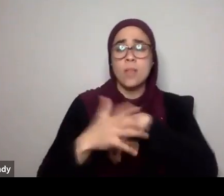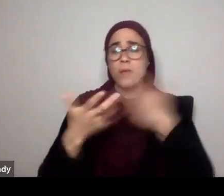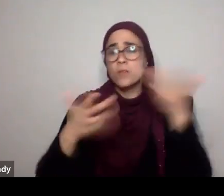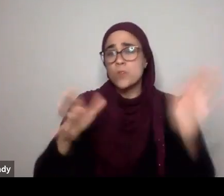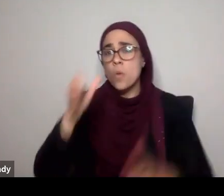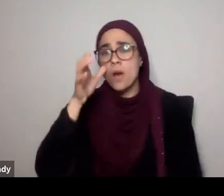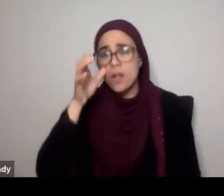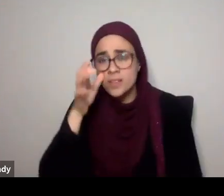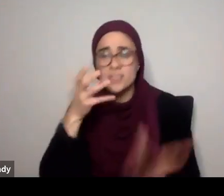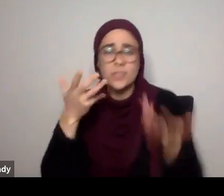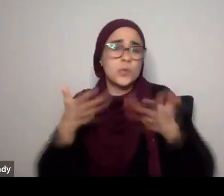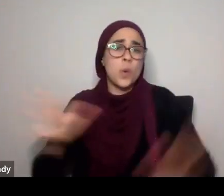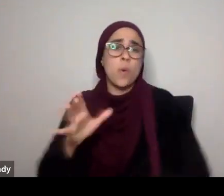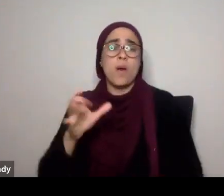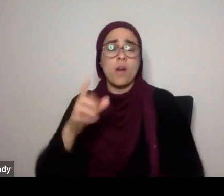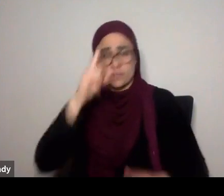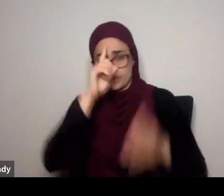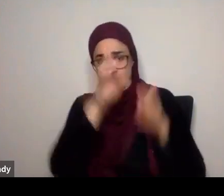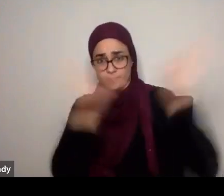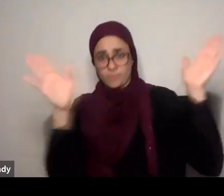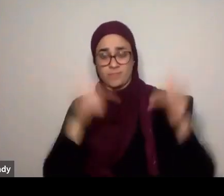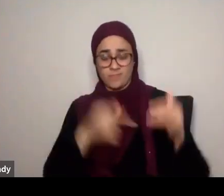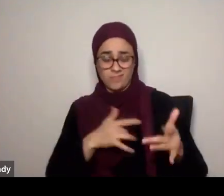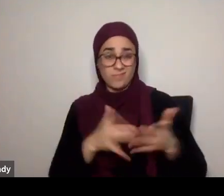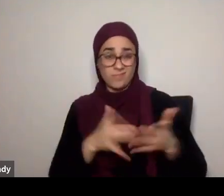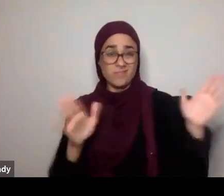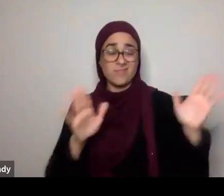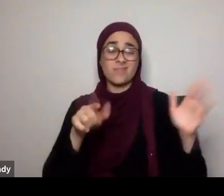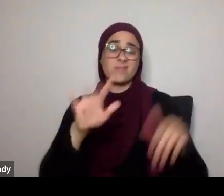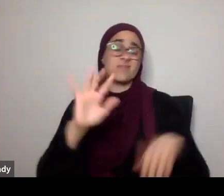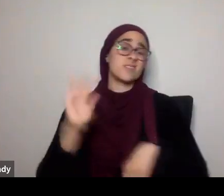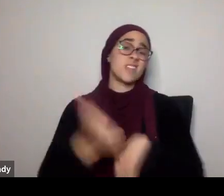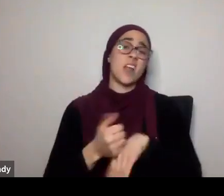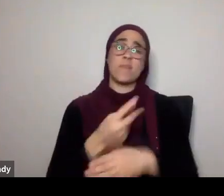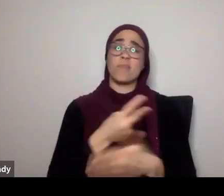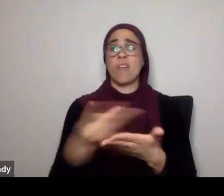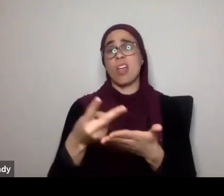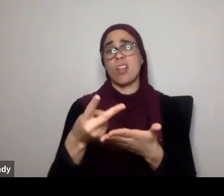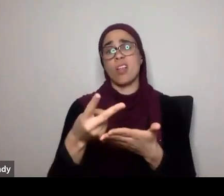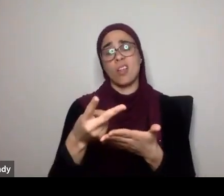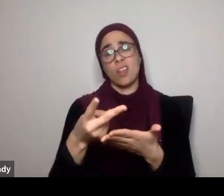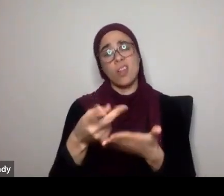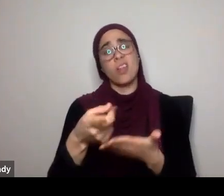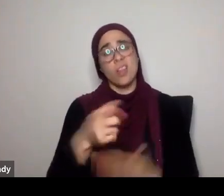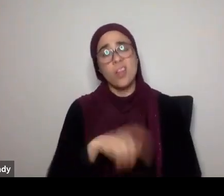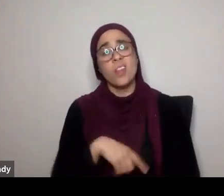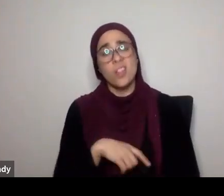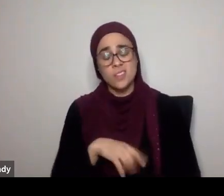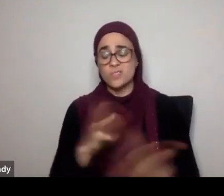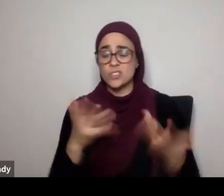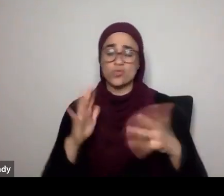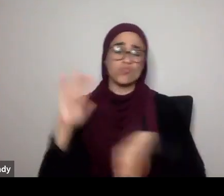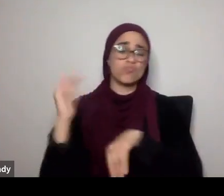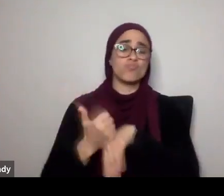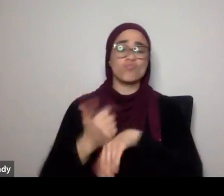are those who basically, set themselves up to fail, they set themselves, to be doomed, and they set themselves, to be miserable, and that's why, when they come to